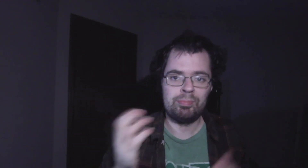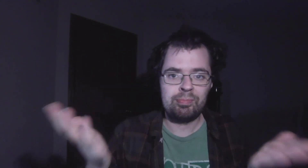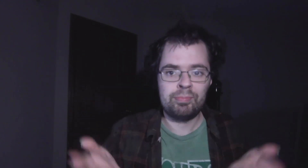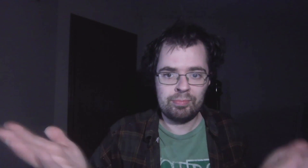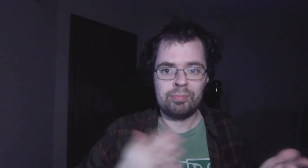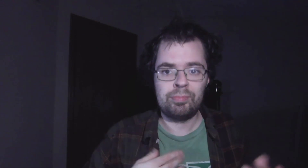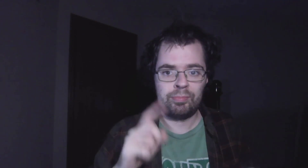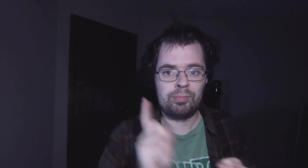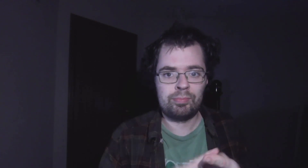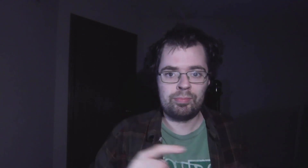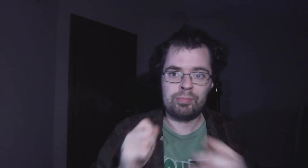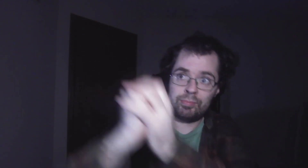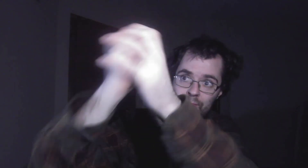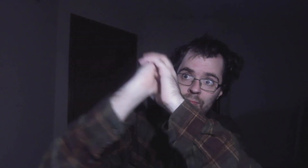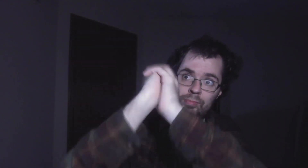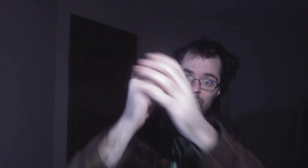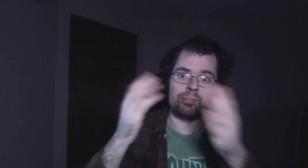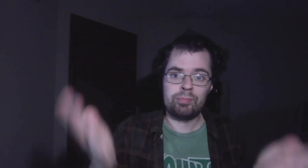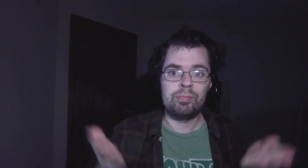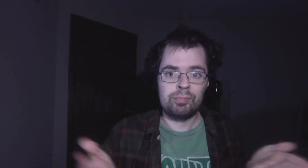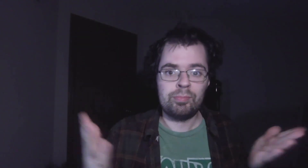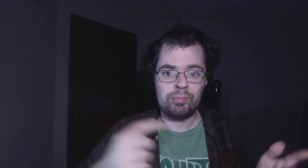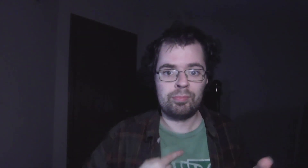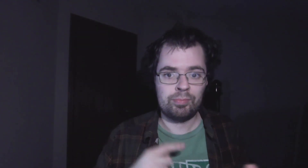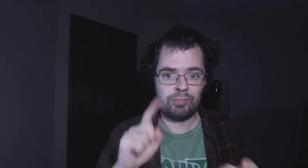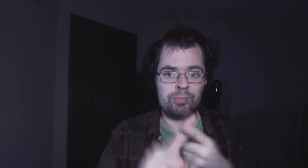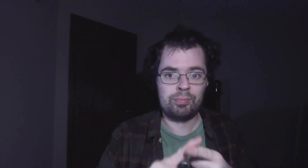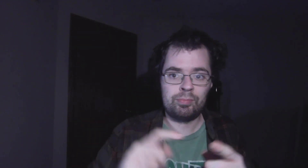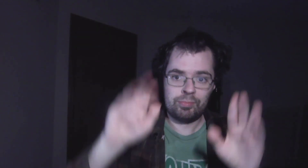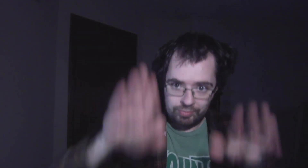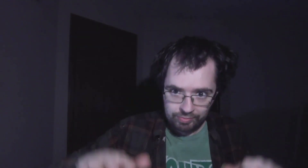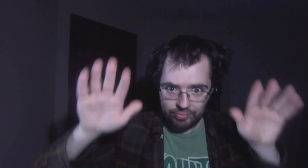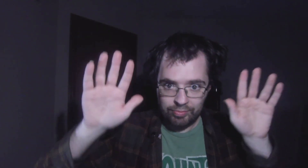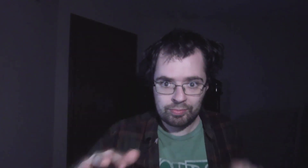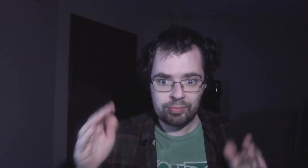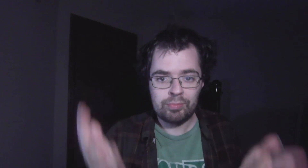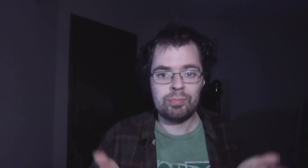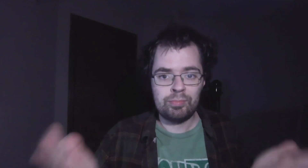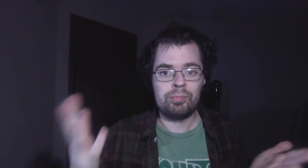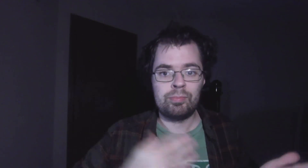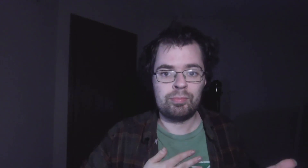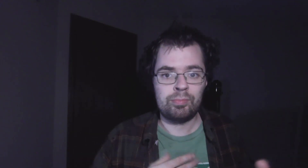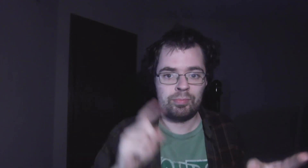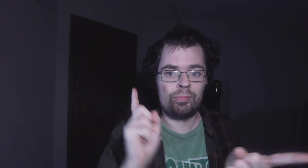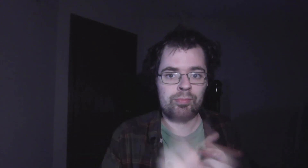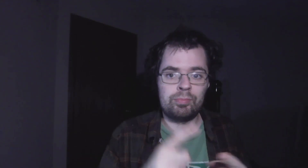Here I am to worship, here I am to bow down. Here I am to say